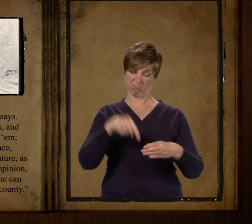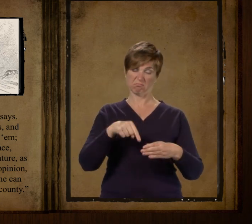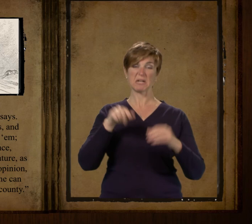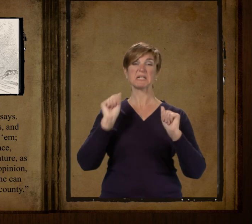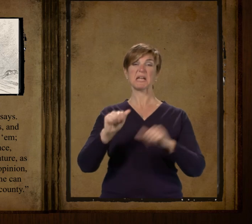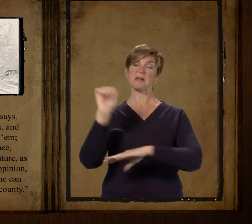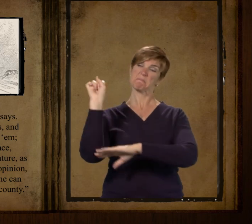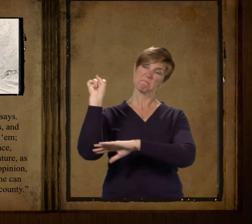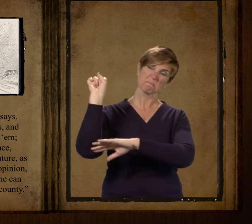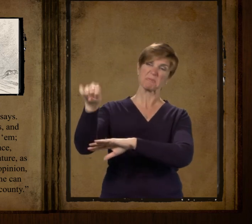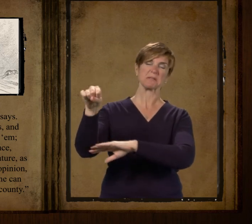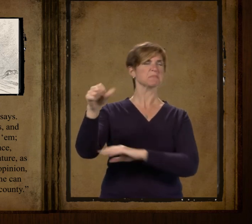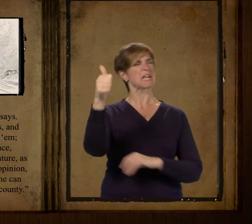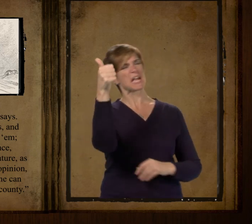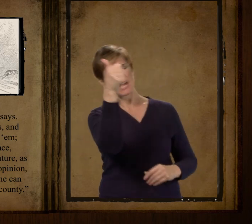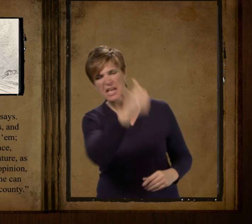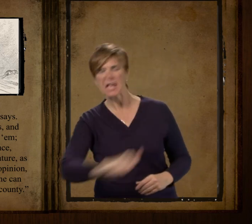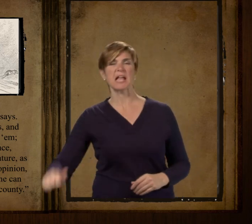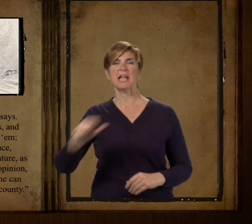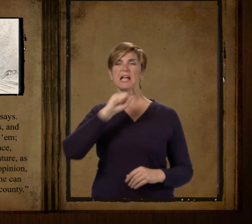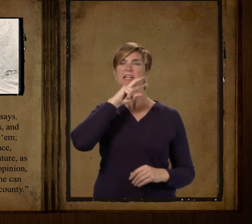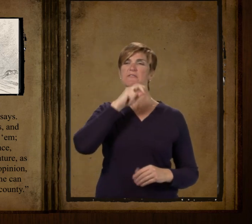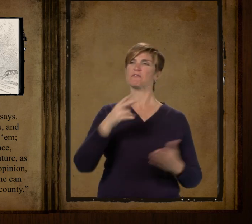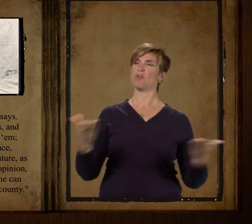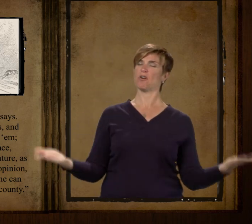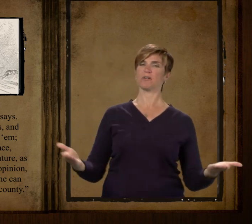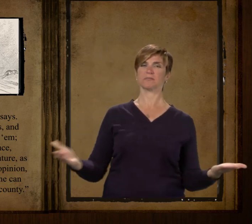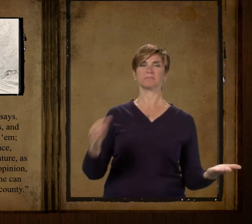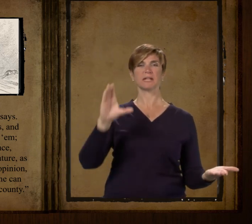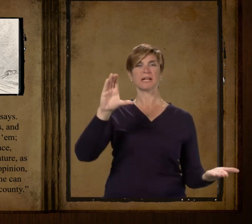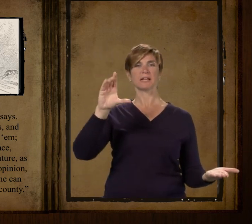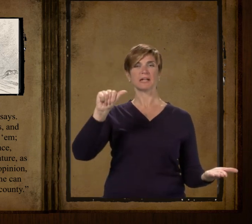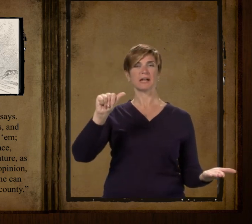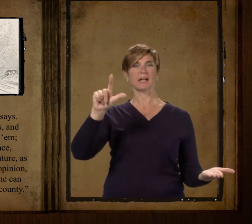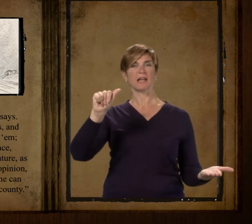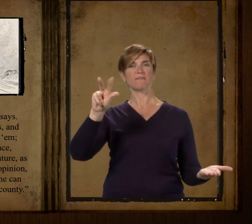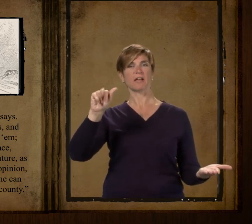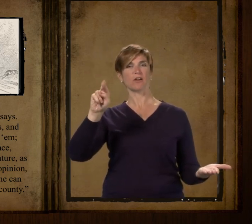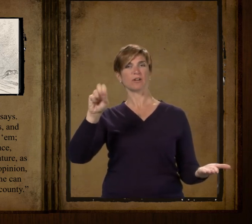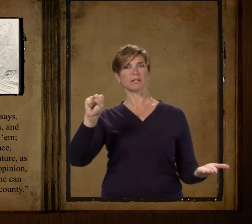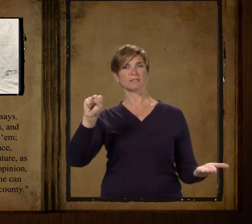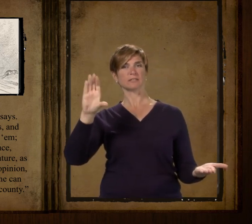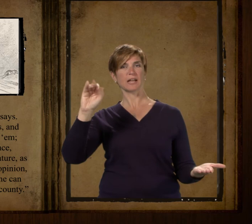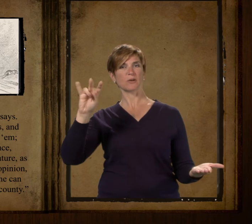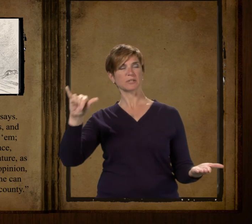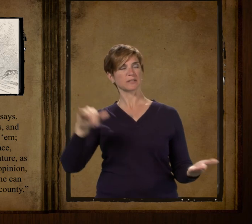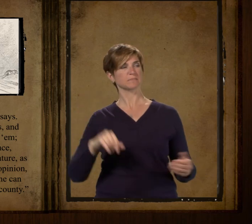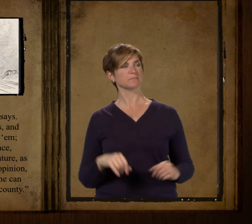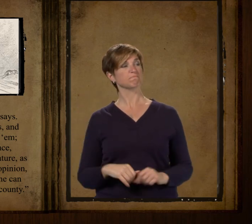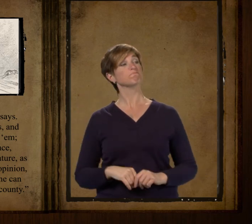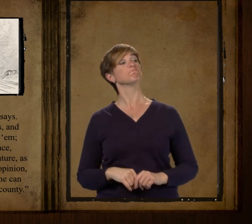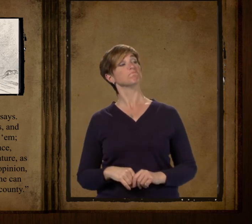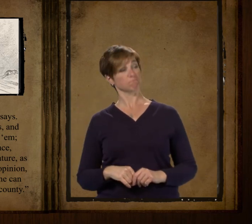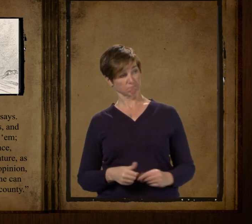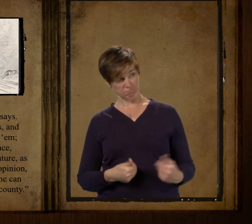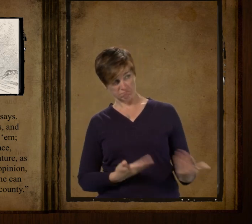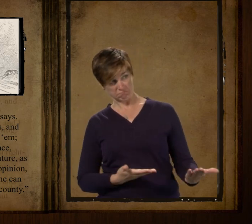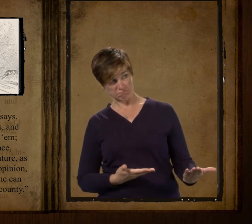anyways I've got my opinion and I'll risk forty dollars that he can outjump any frog in